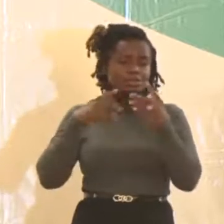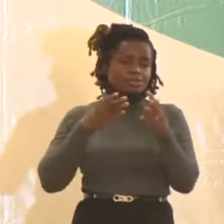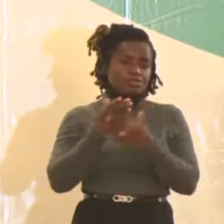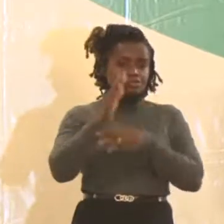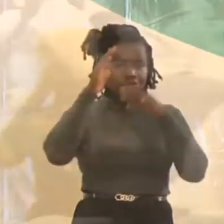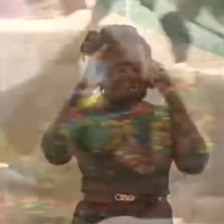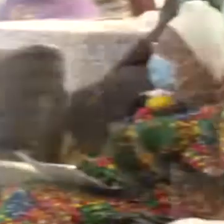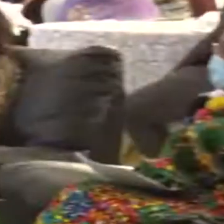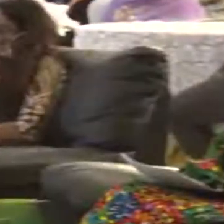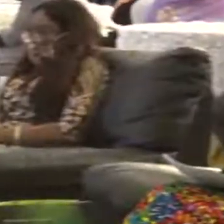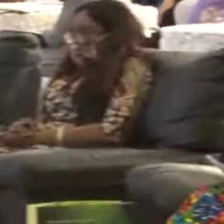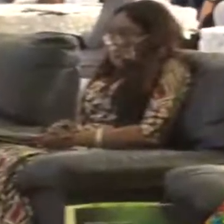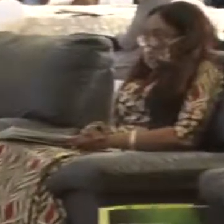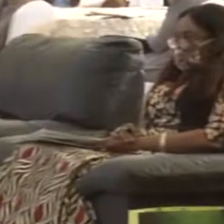President.